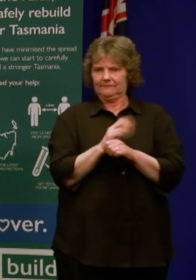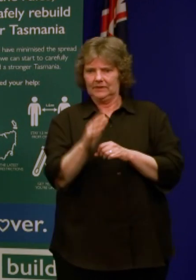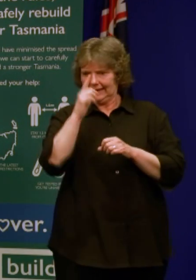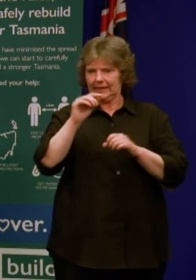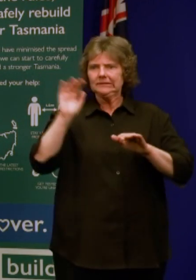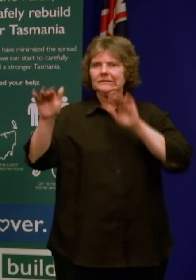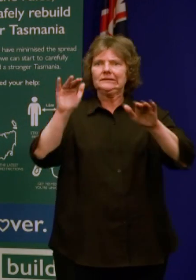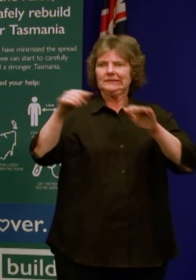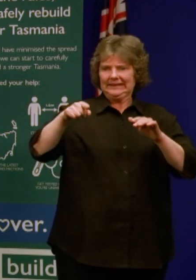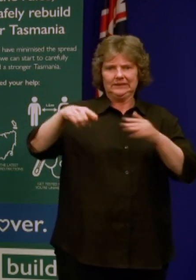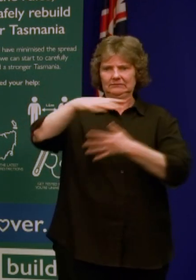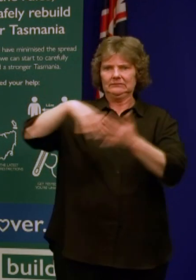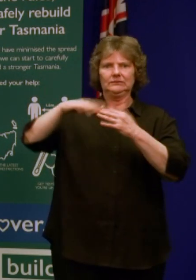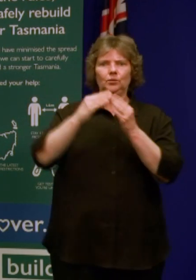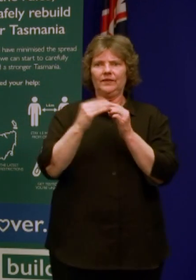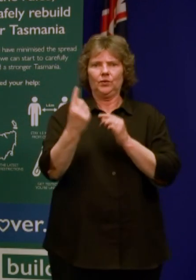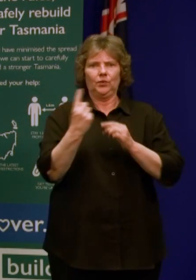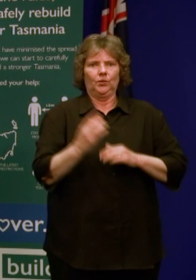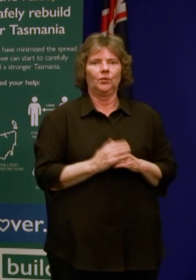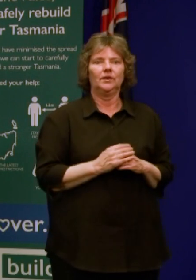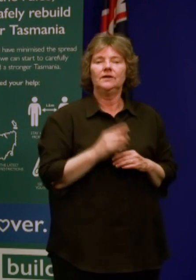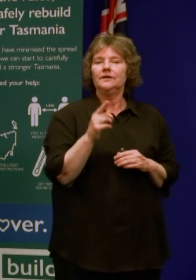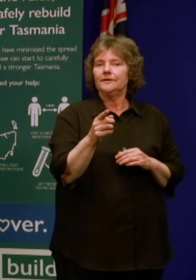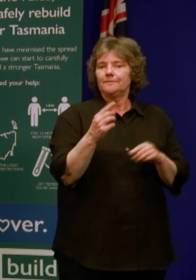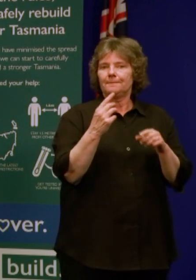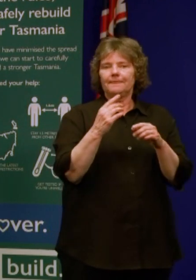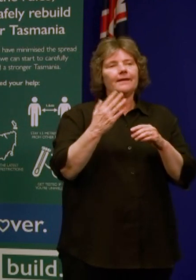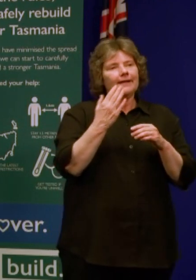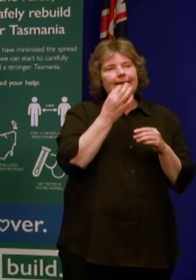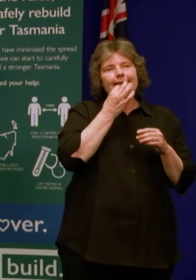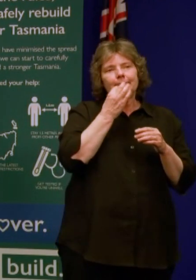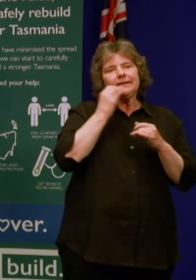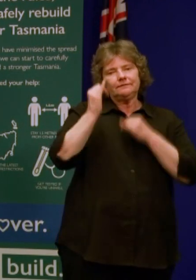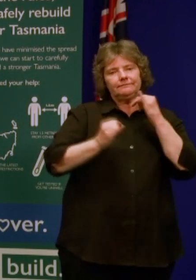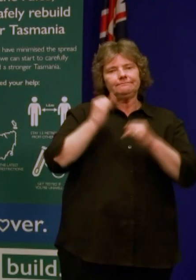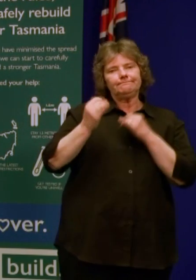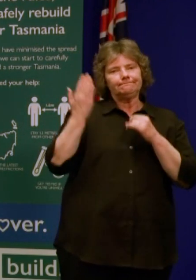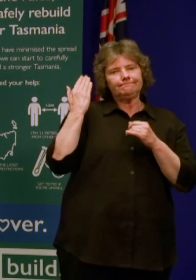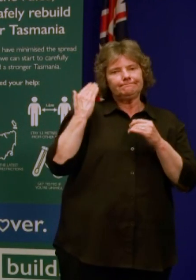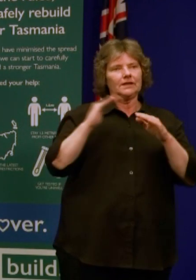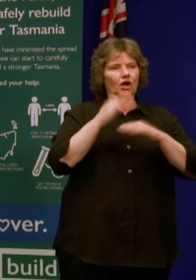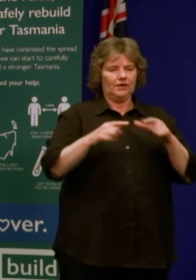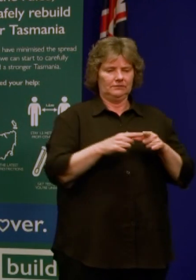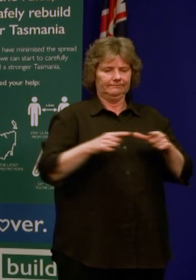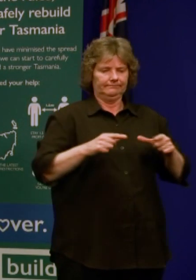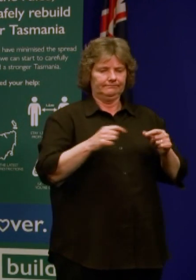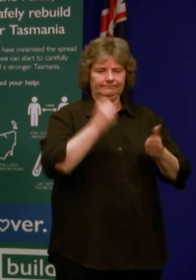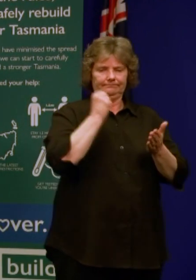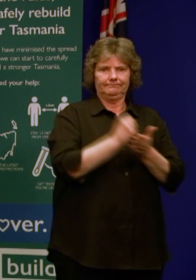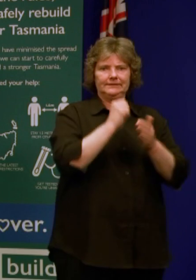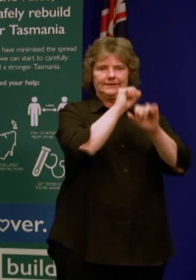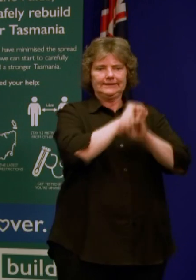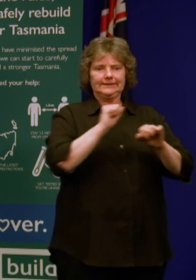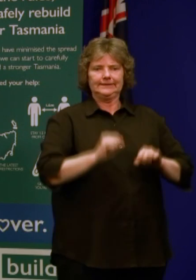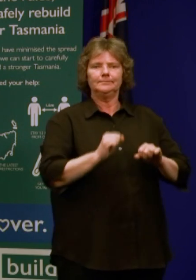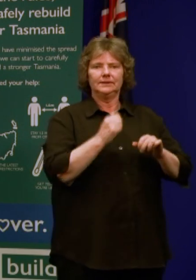about the way the exemption system's been working. How do you respond to those criticisms? There is a rigorous process that people have to go through to get